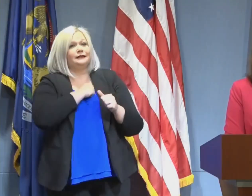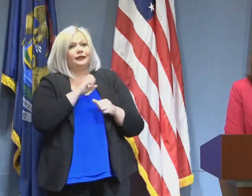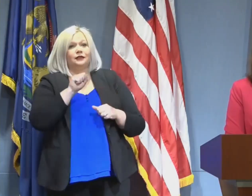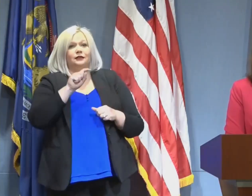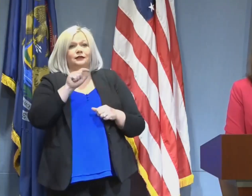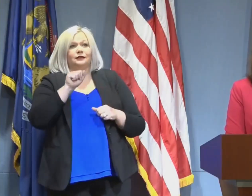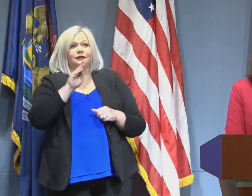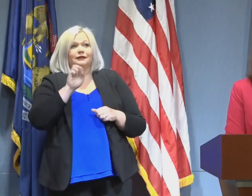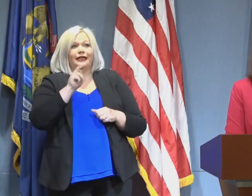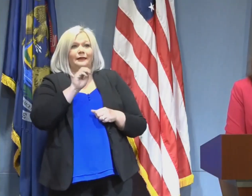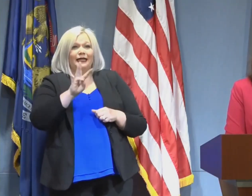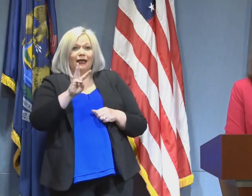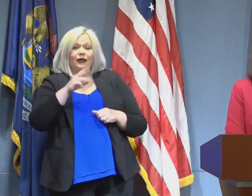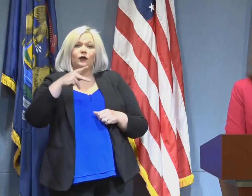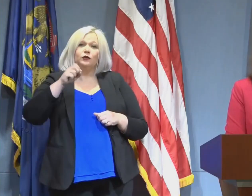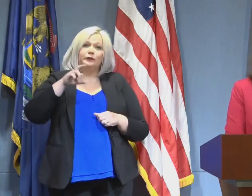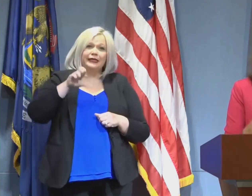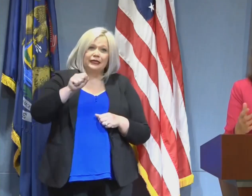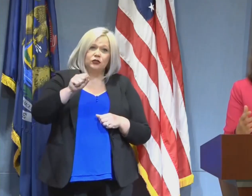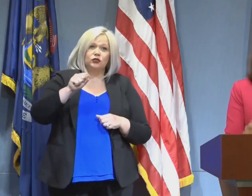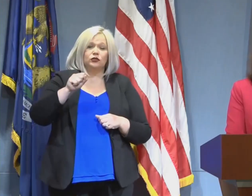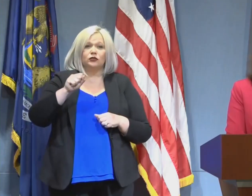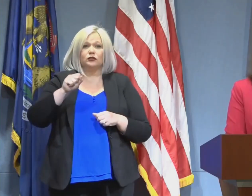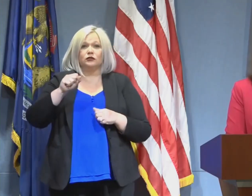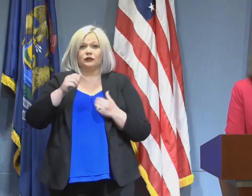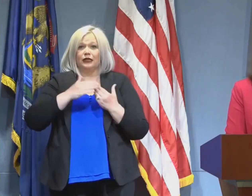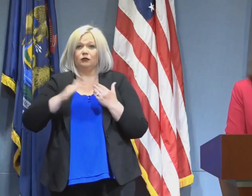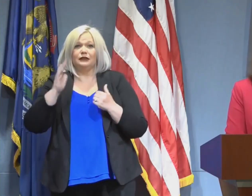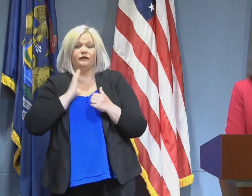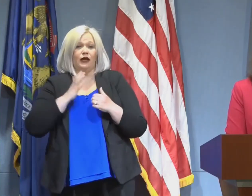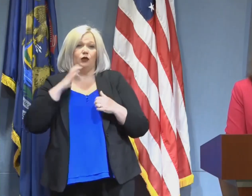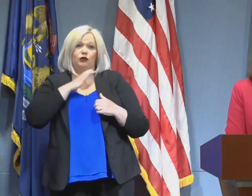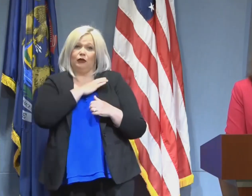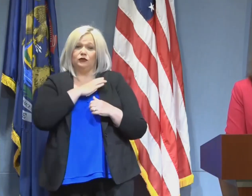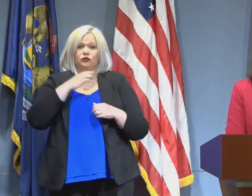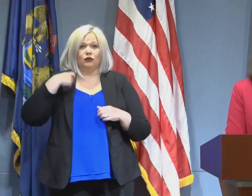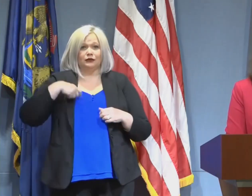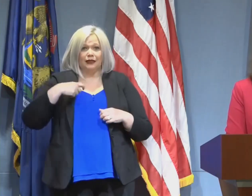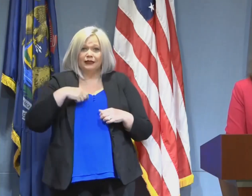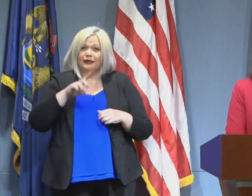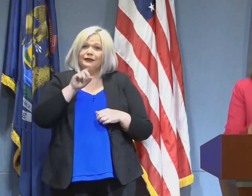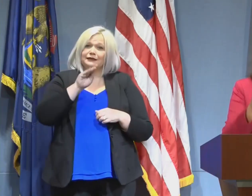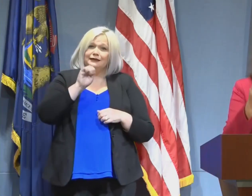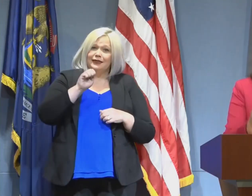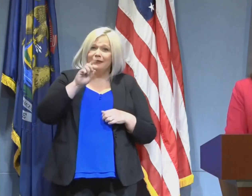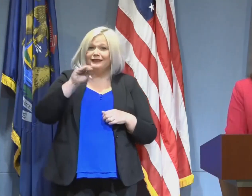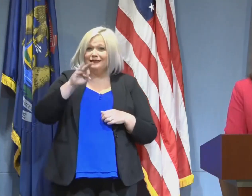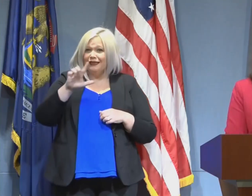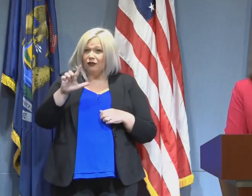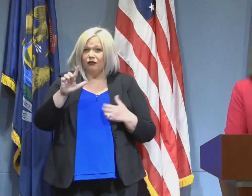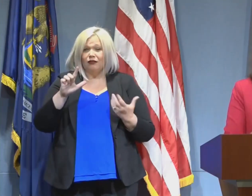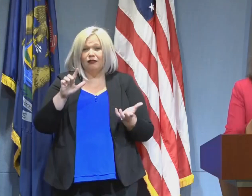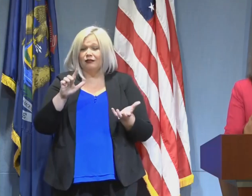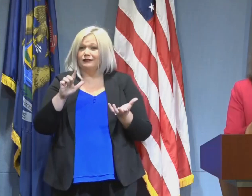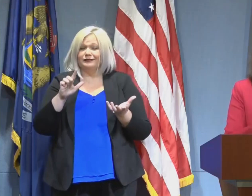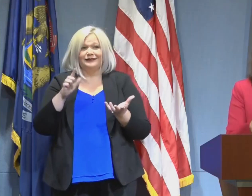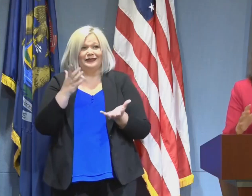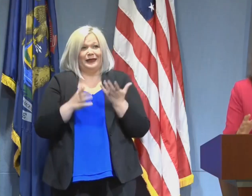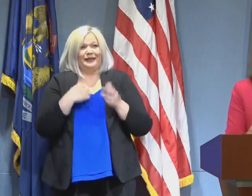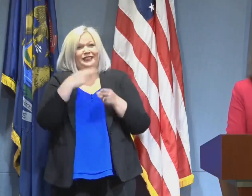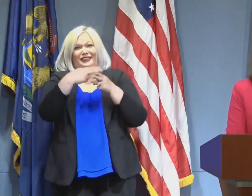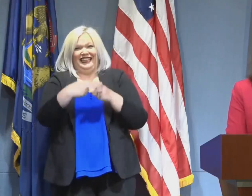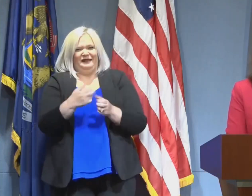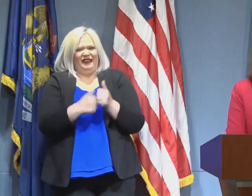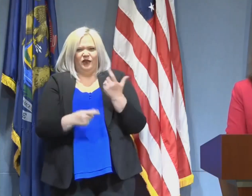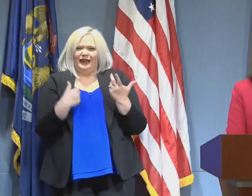Stabenow and Peters as well as the rest of our congressional delegation, Debbie Dingell. And I could, maybe I should name